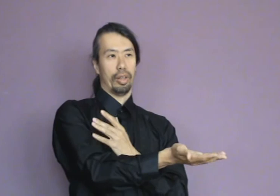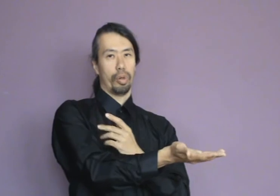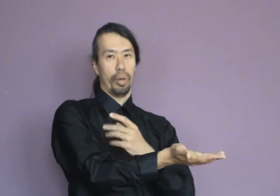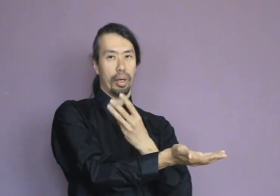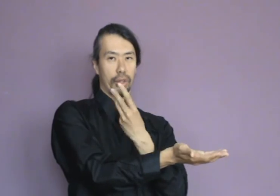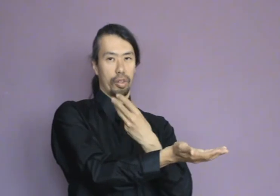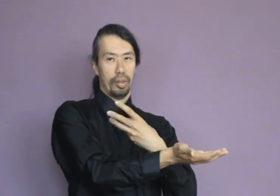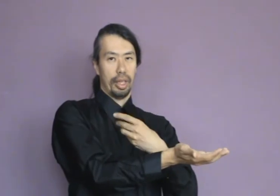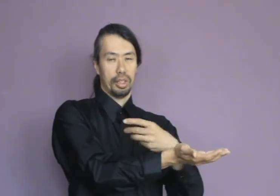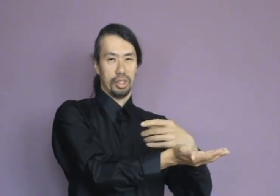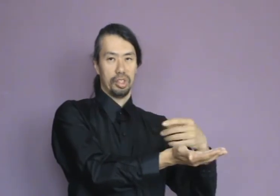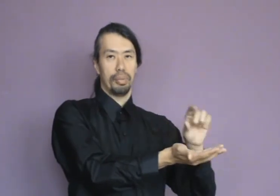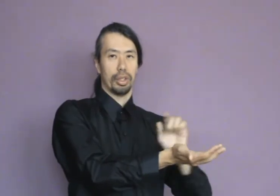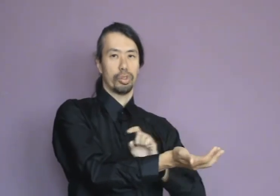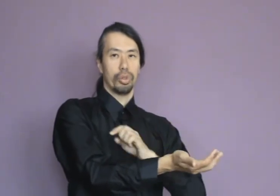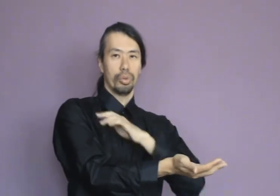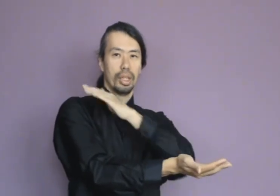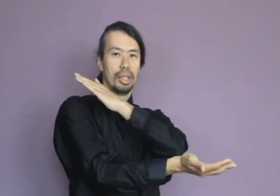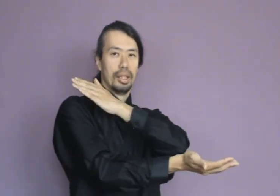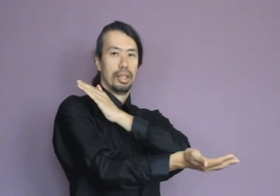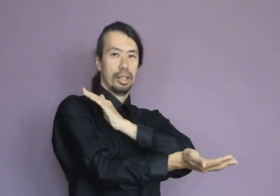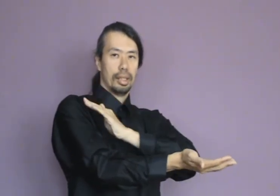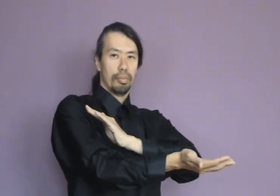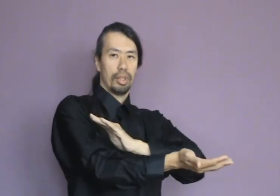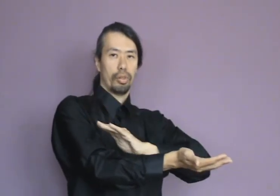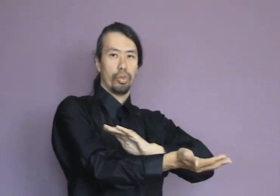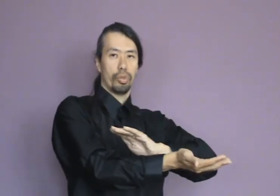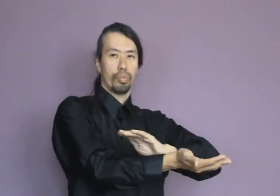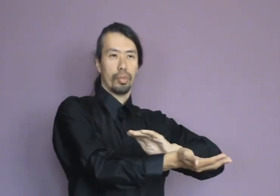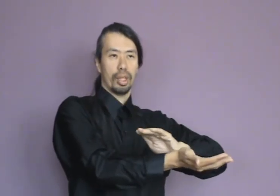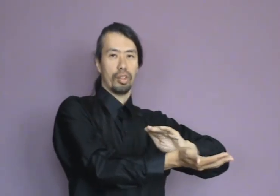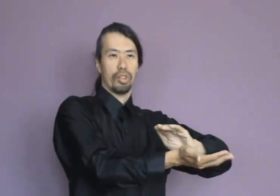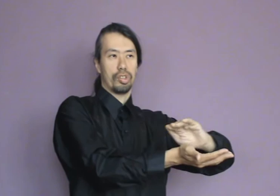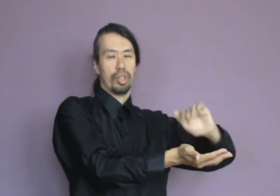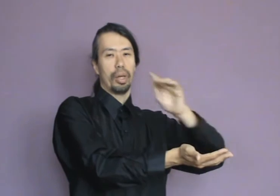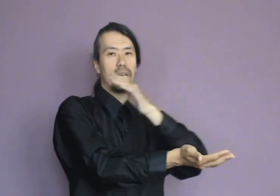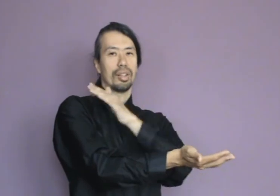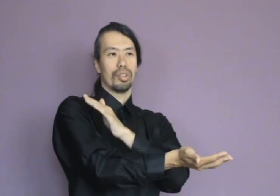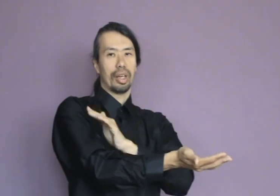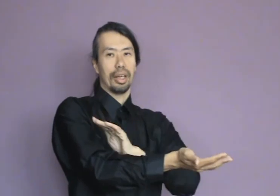everywhere, but the energy is seeping through. If you then start stimulating it again,